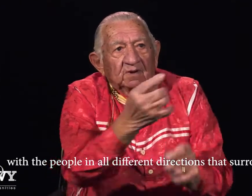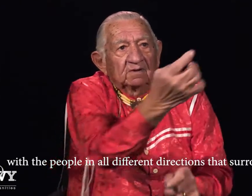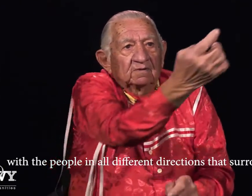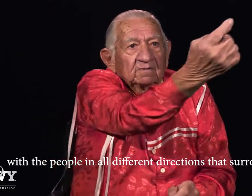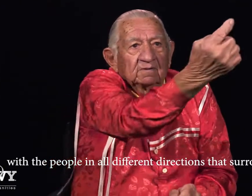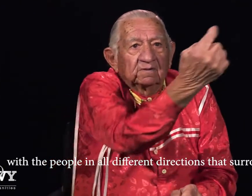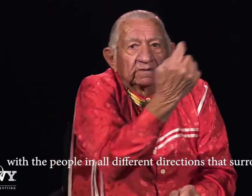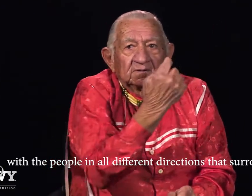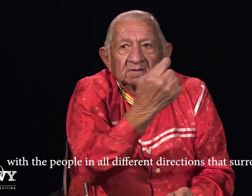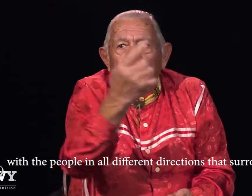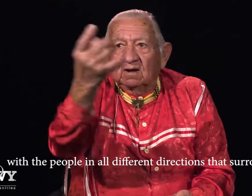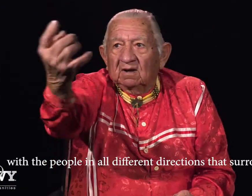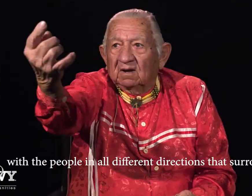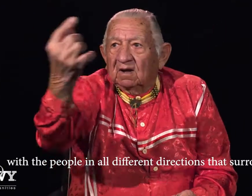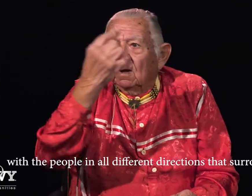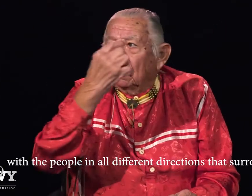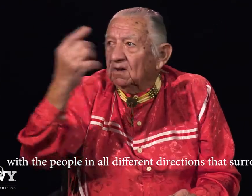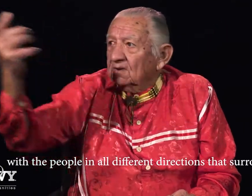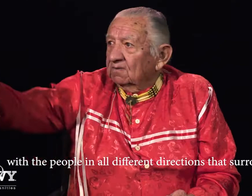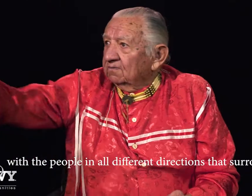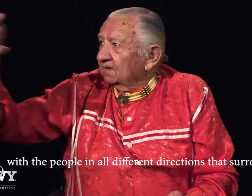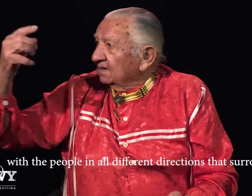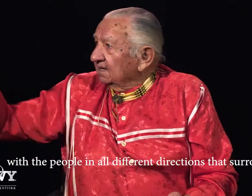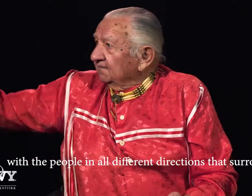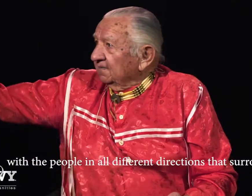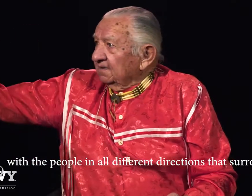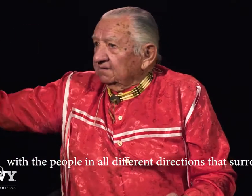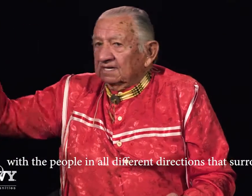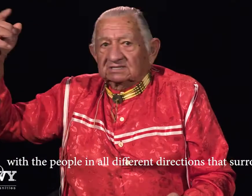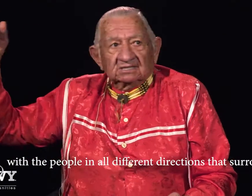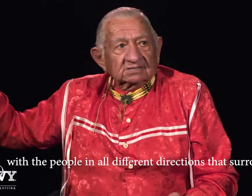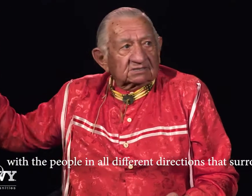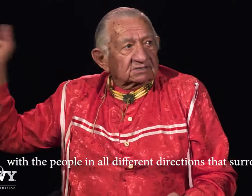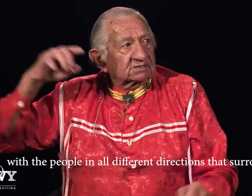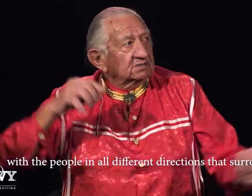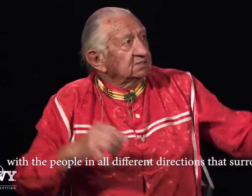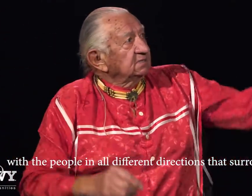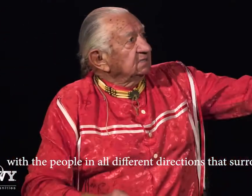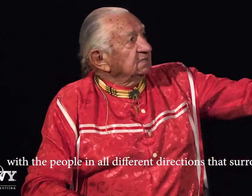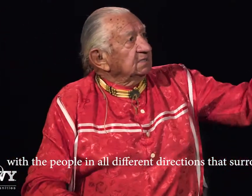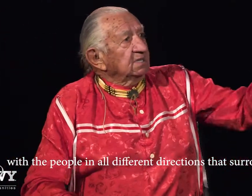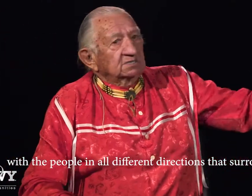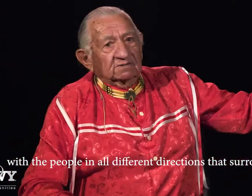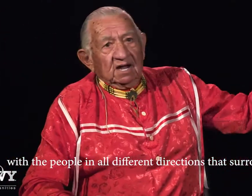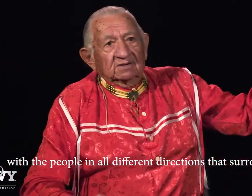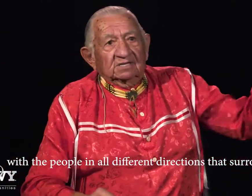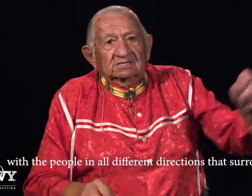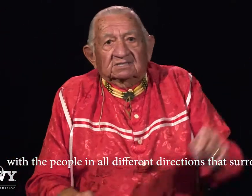all over different directions that surround us